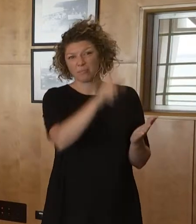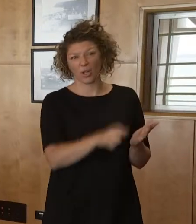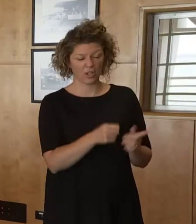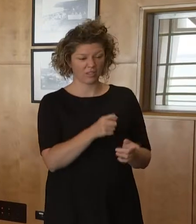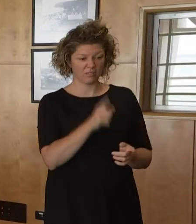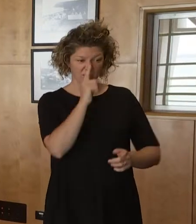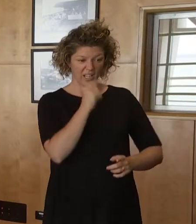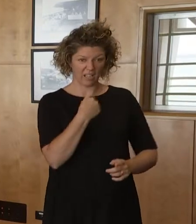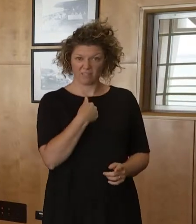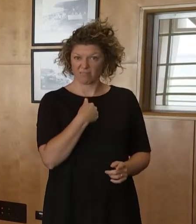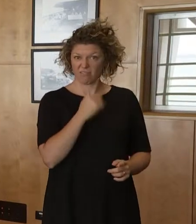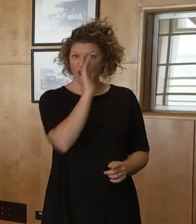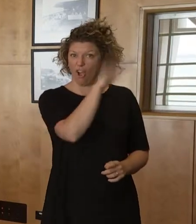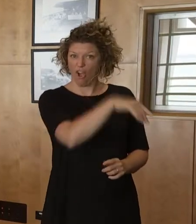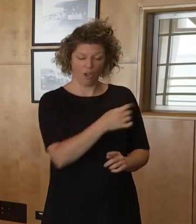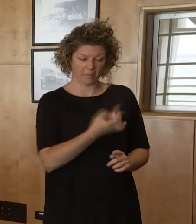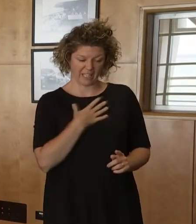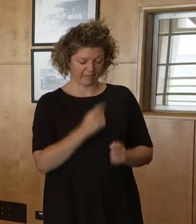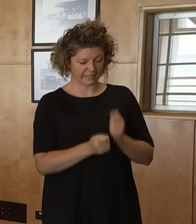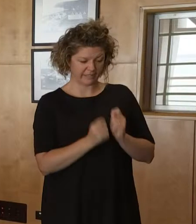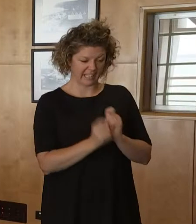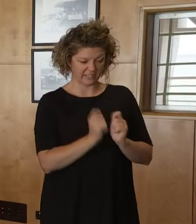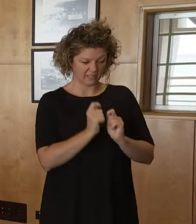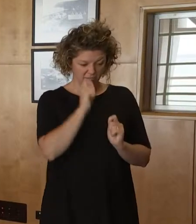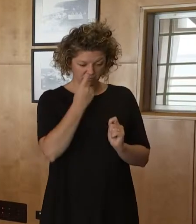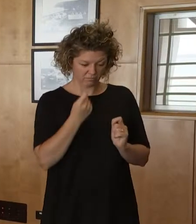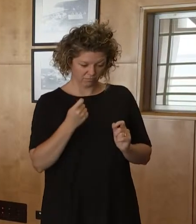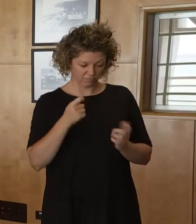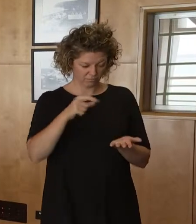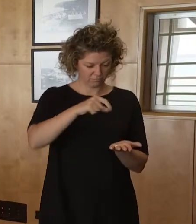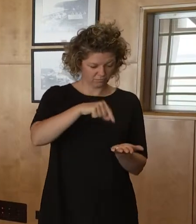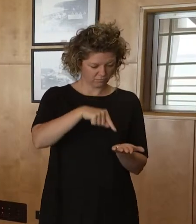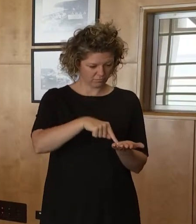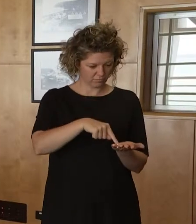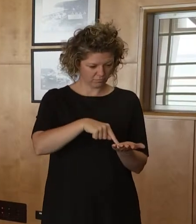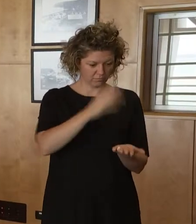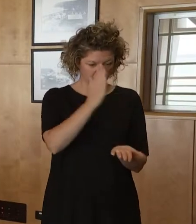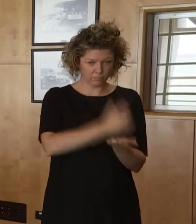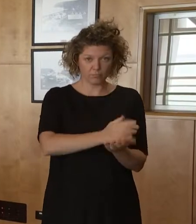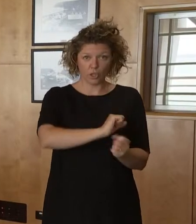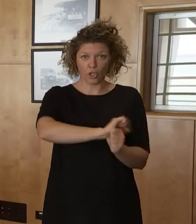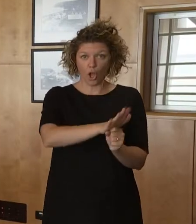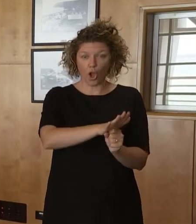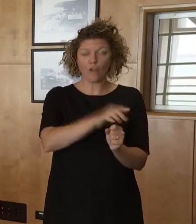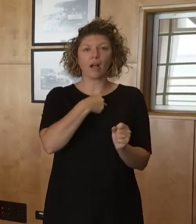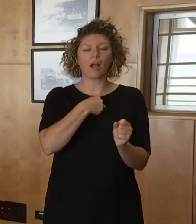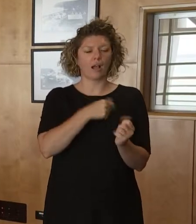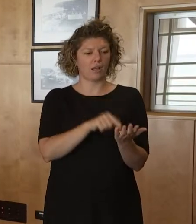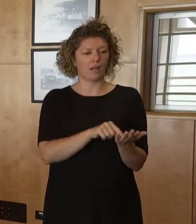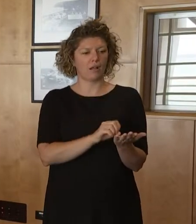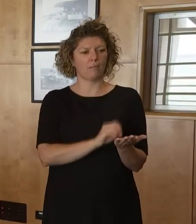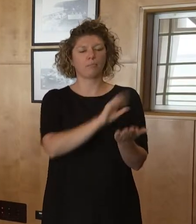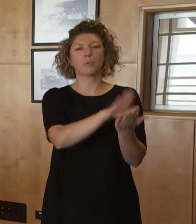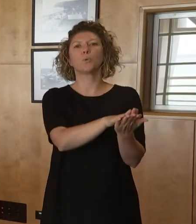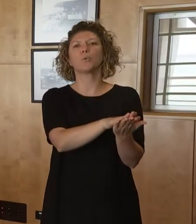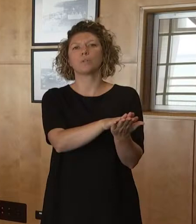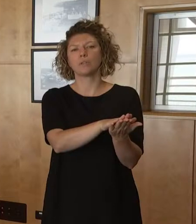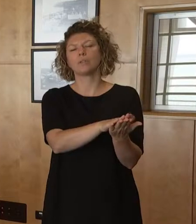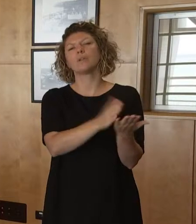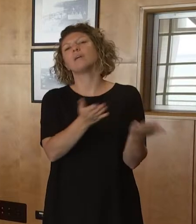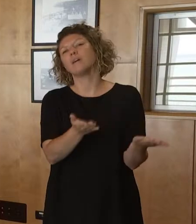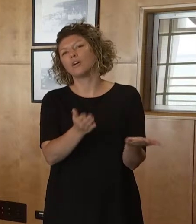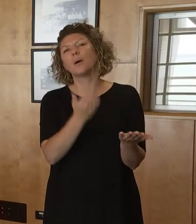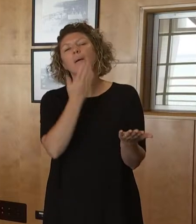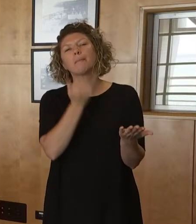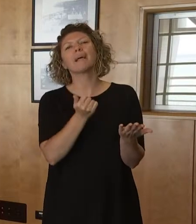take that test at home. And we then at the point that it turned positive is when it should be counted. And so that's why we're